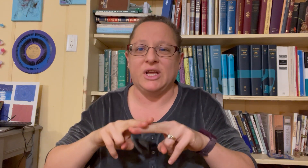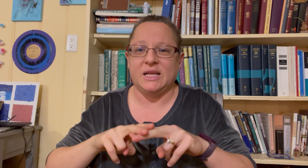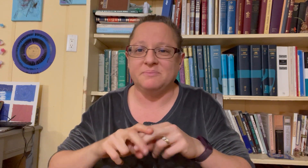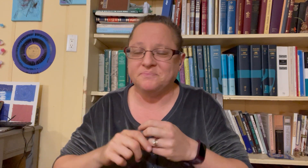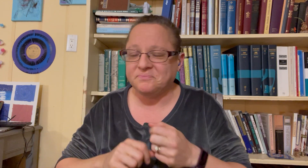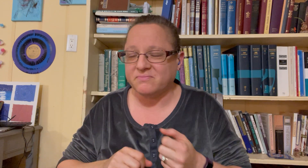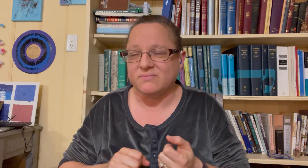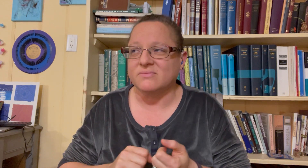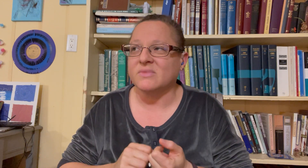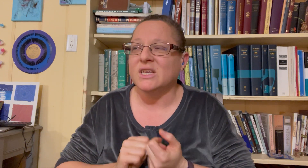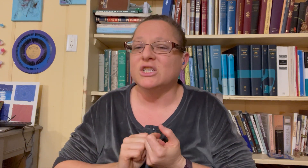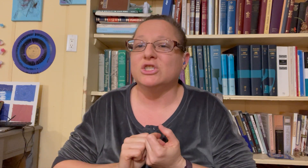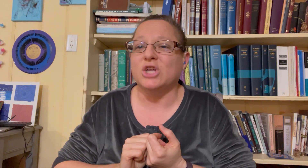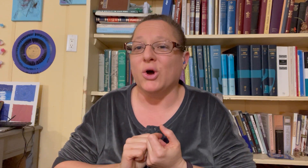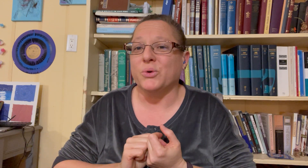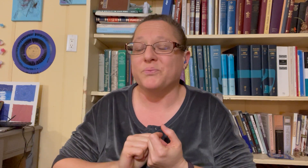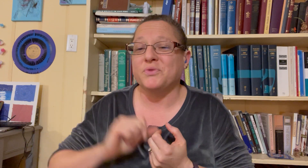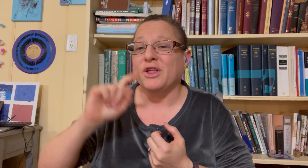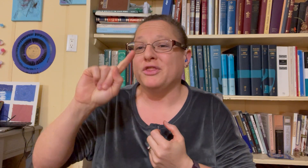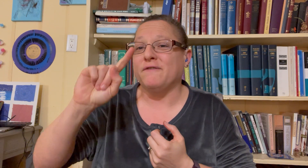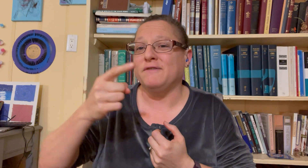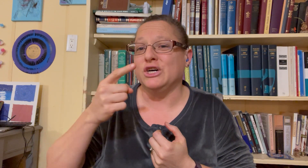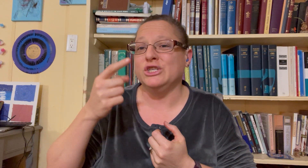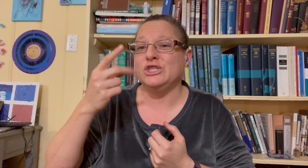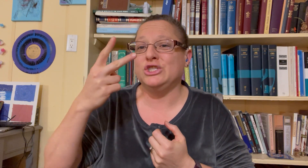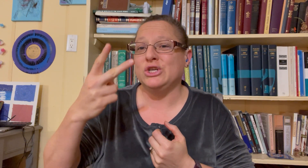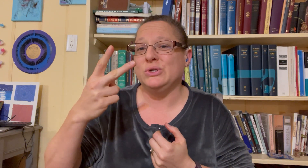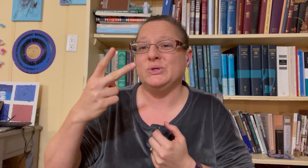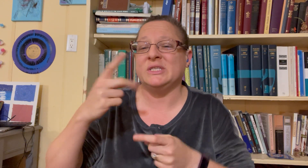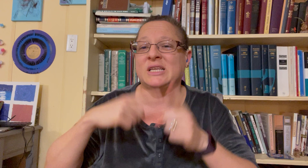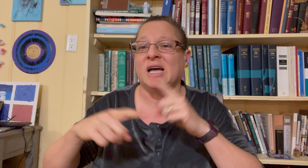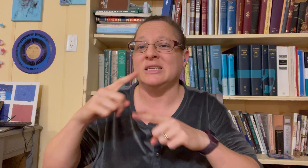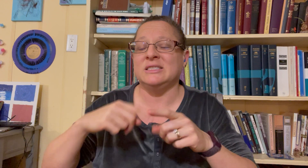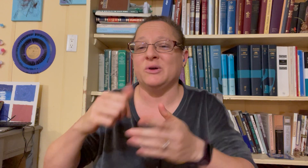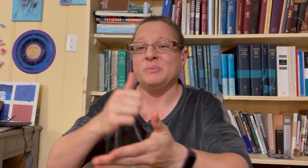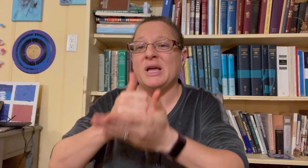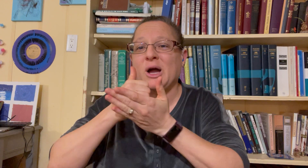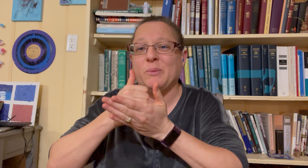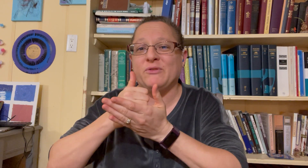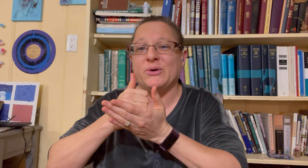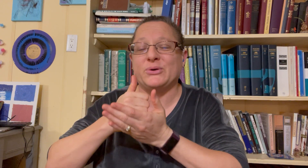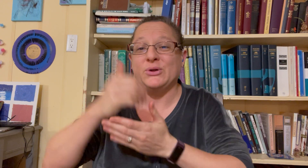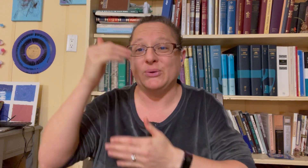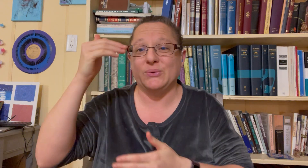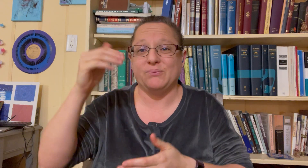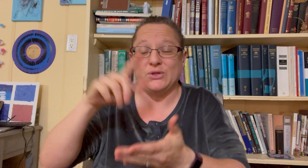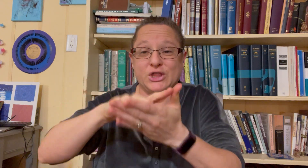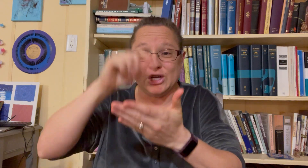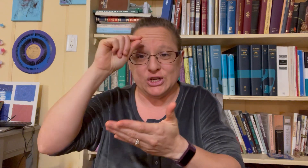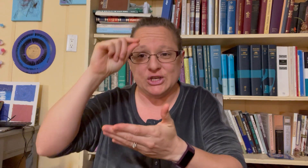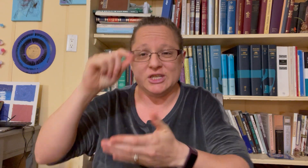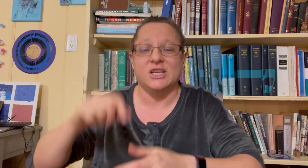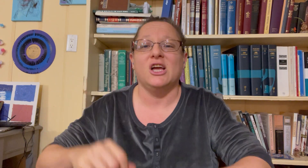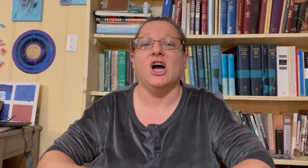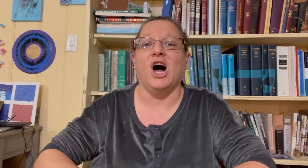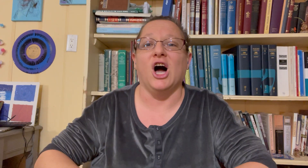so the first two signs that would be helpful to learn uh